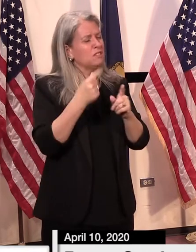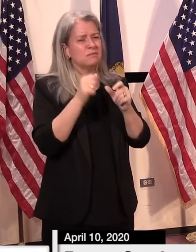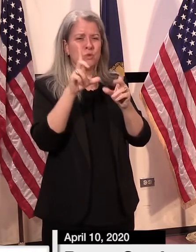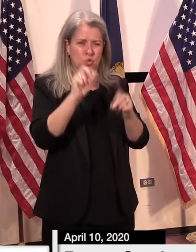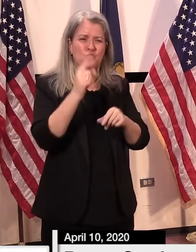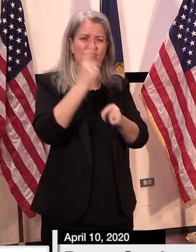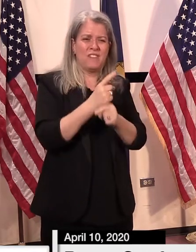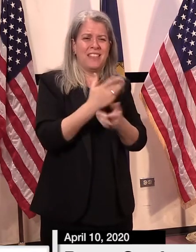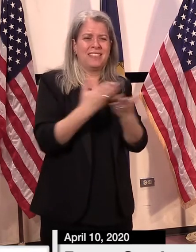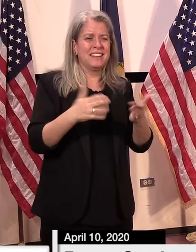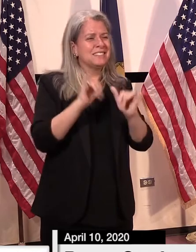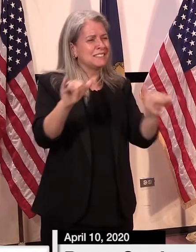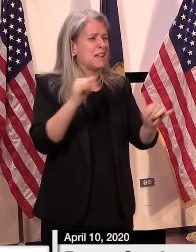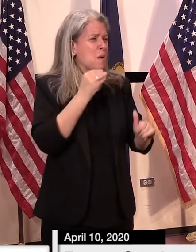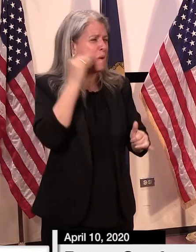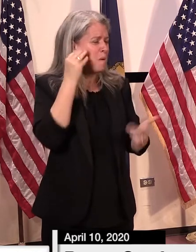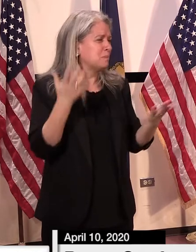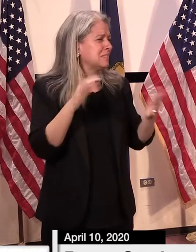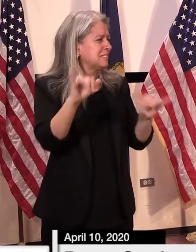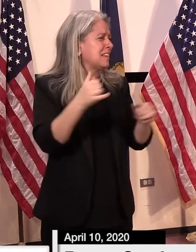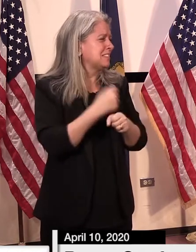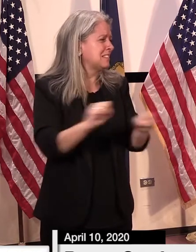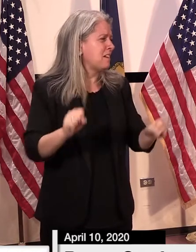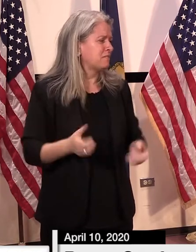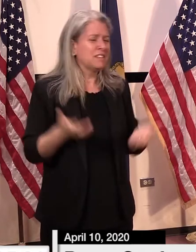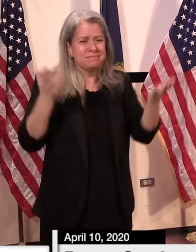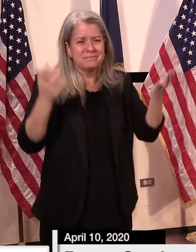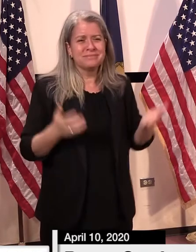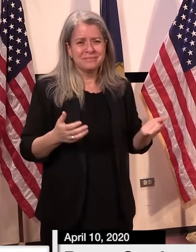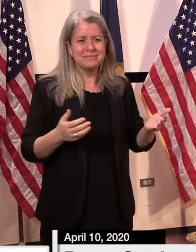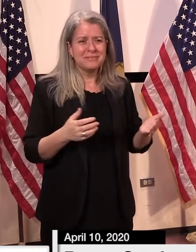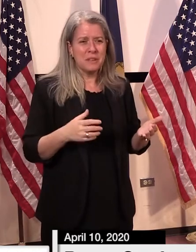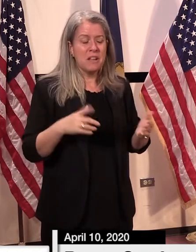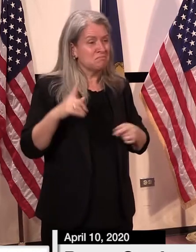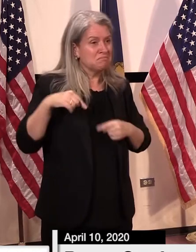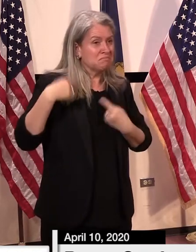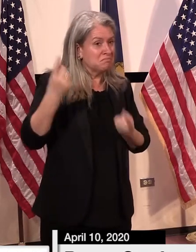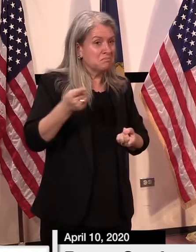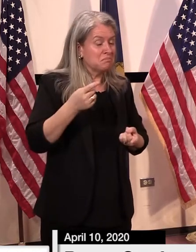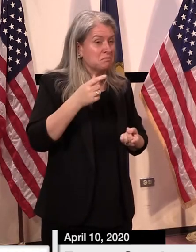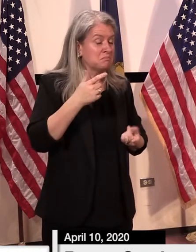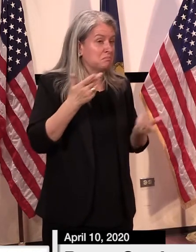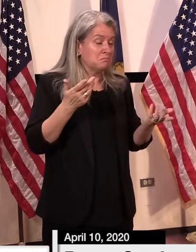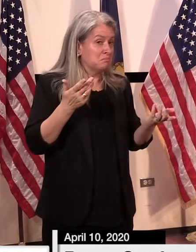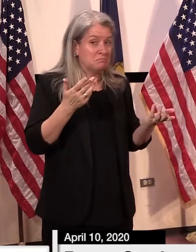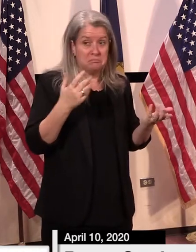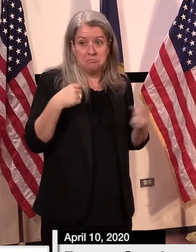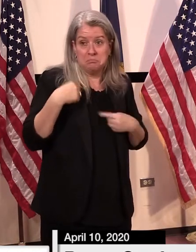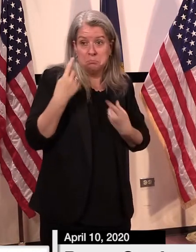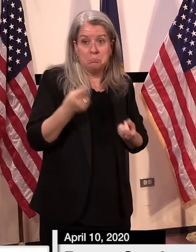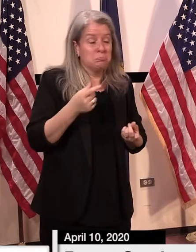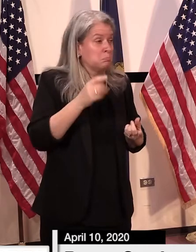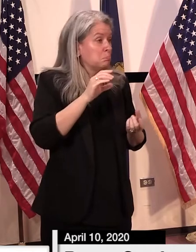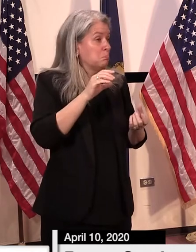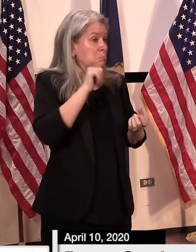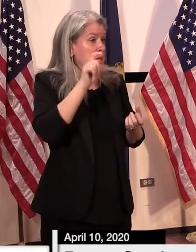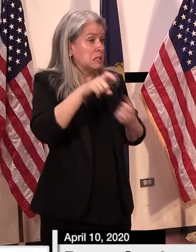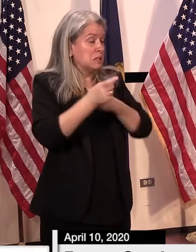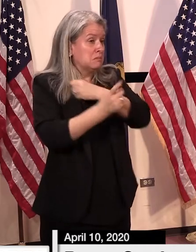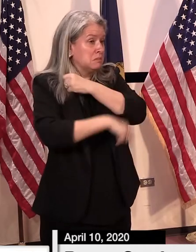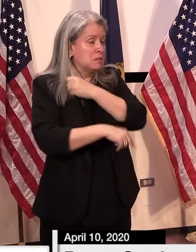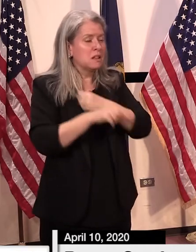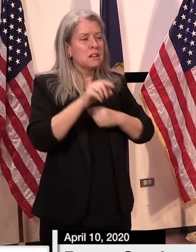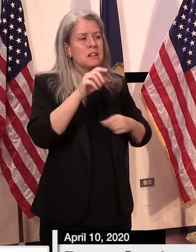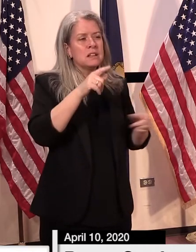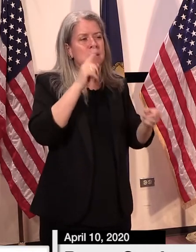to stay home and stay safe. And we've been quite successful at that thus far. Secretary Sherling